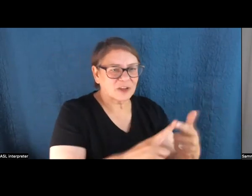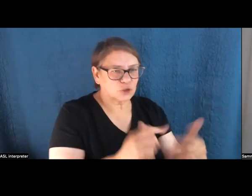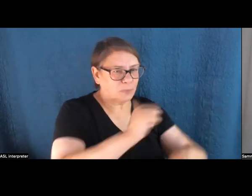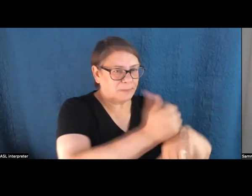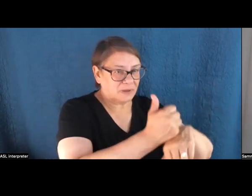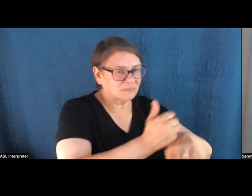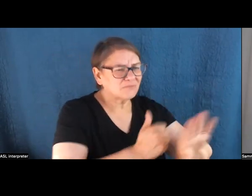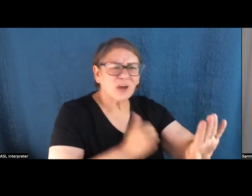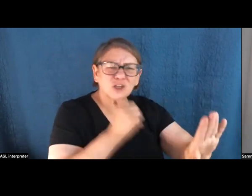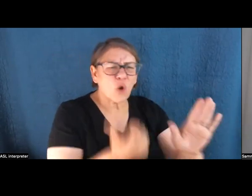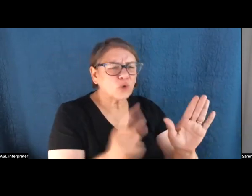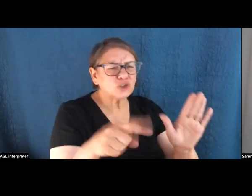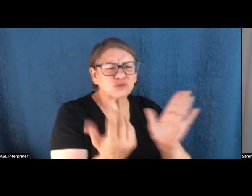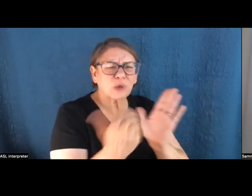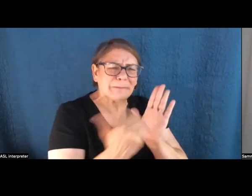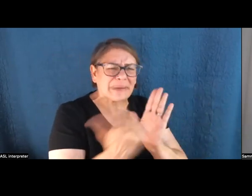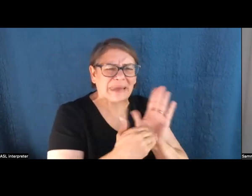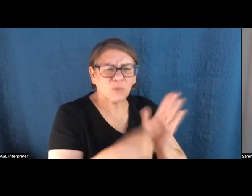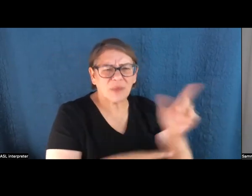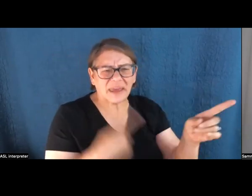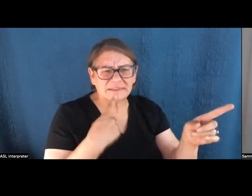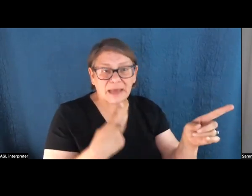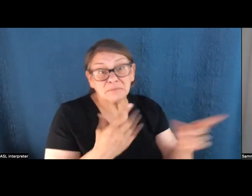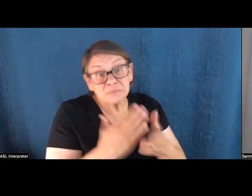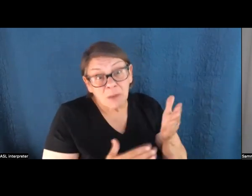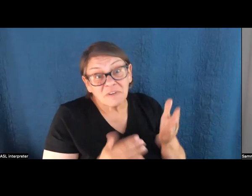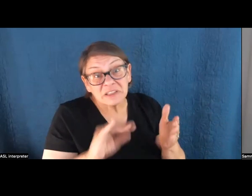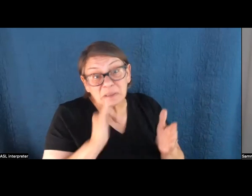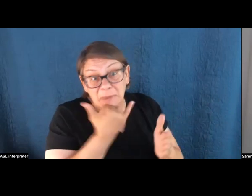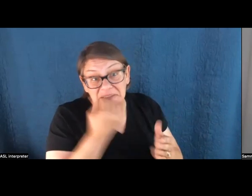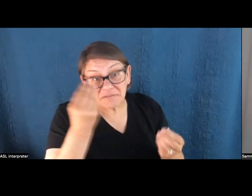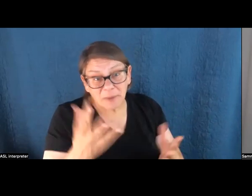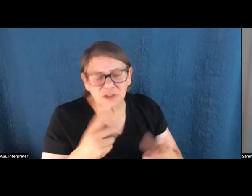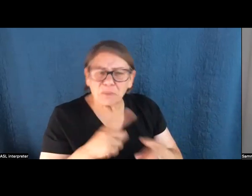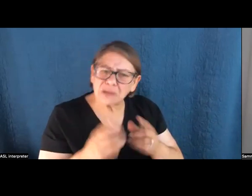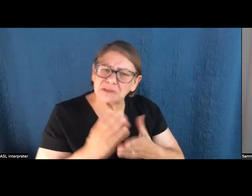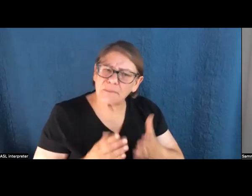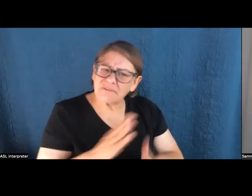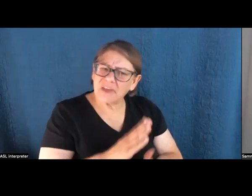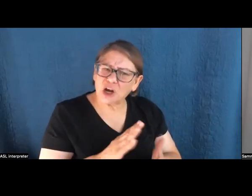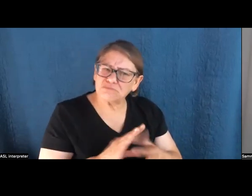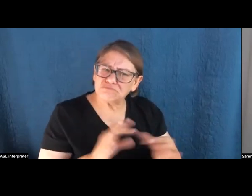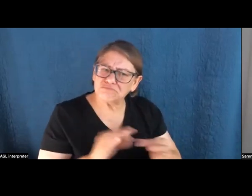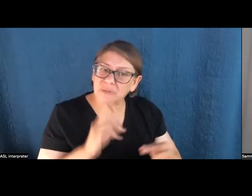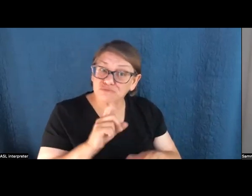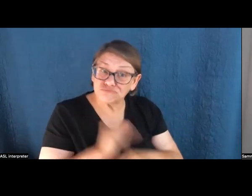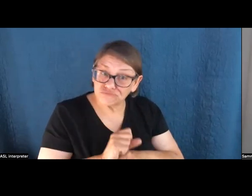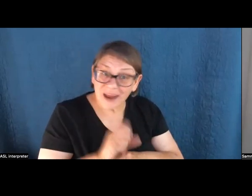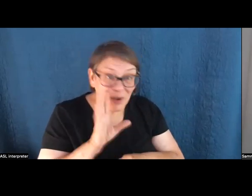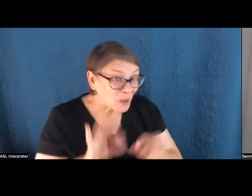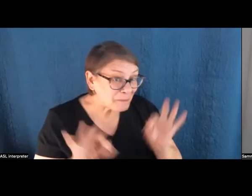verbatim, because some of it's misinformation that they've heard, and some of it's not based in reality, but, but some of it is, and some of it's going to matter.